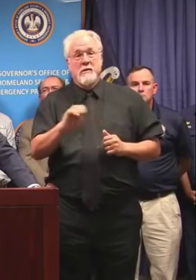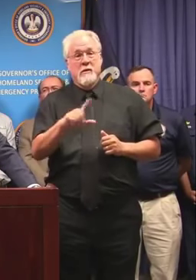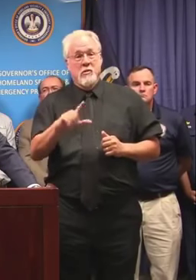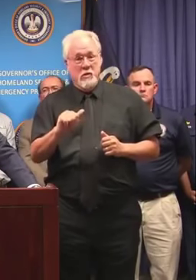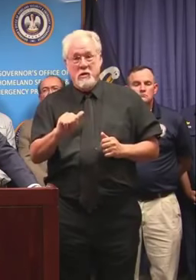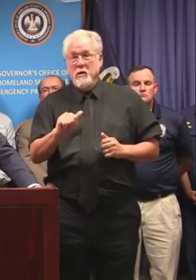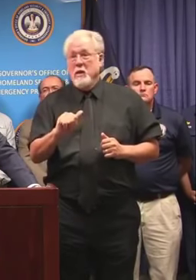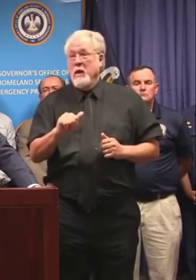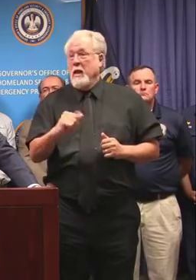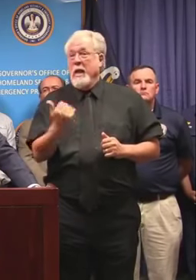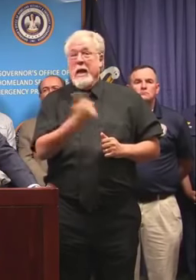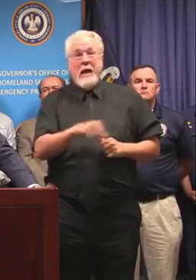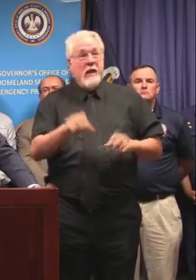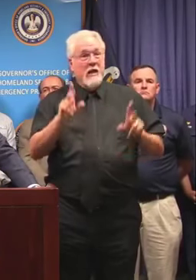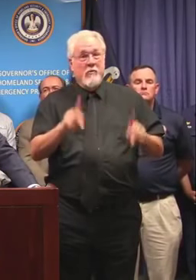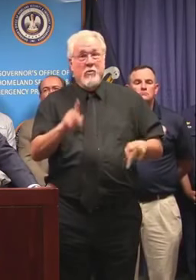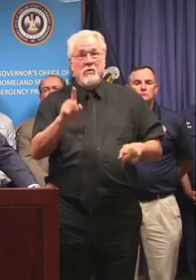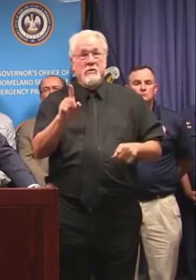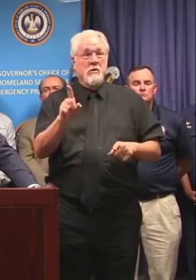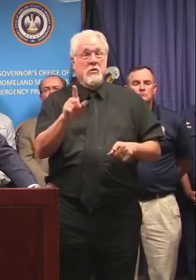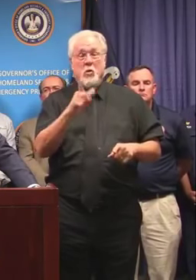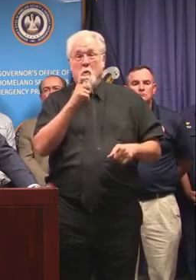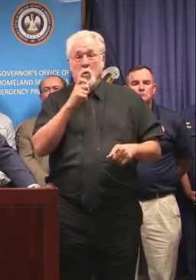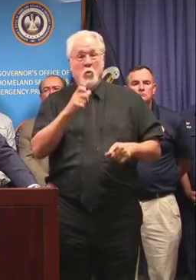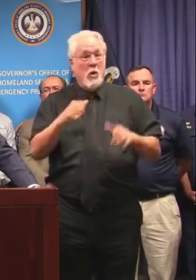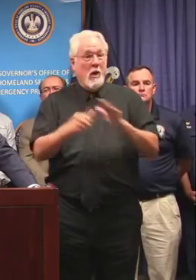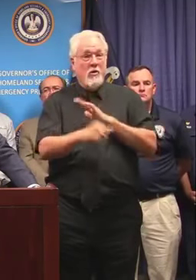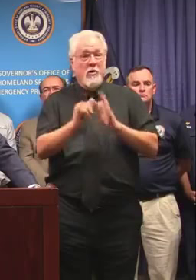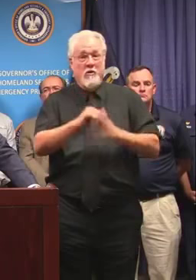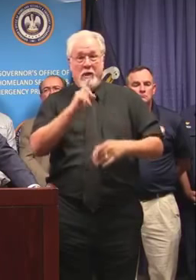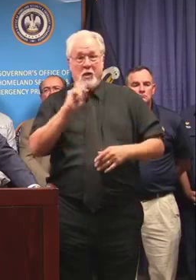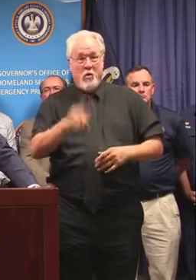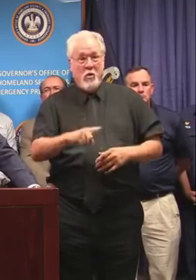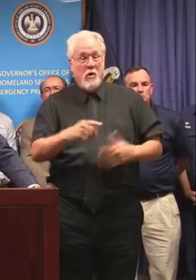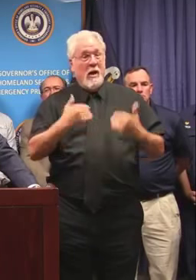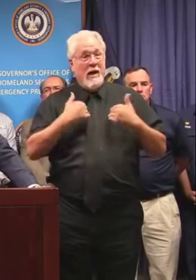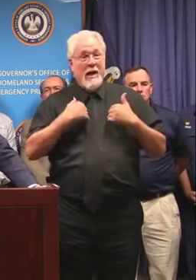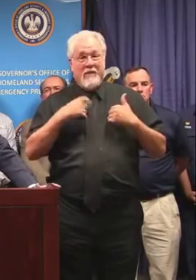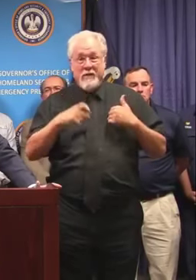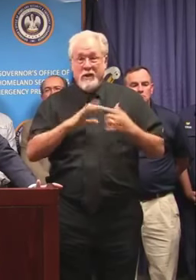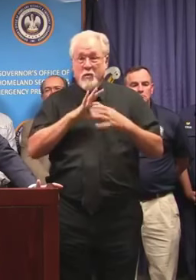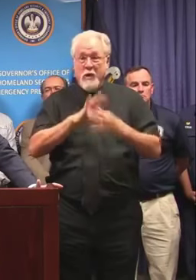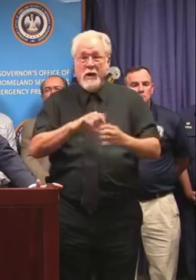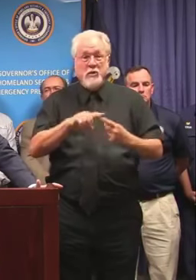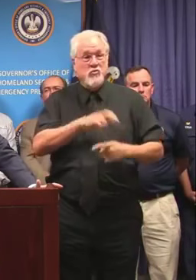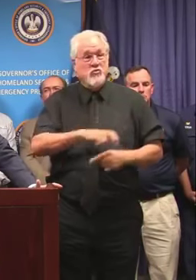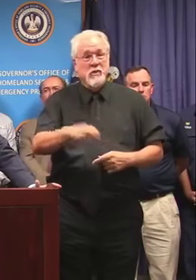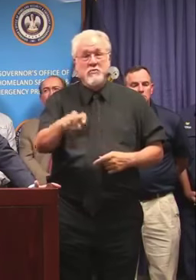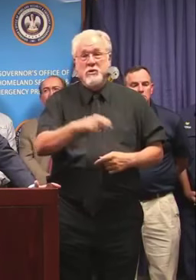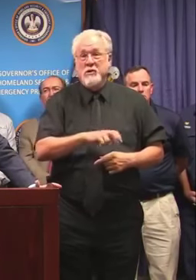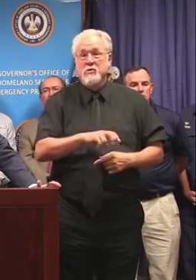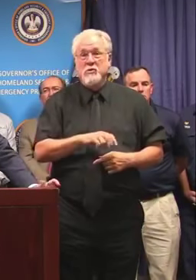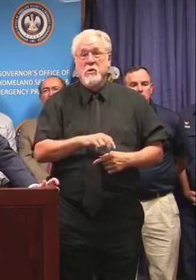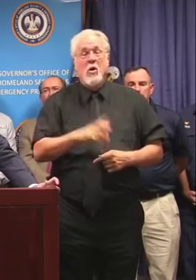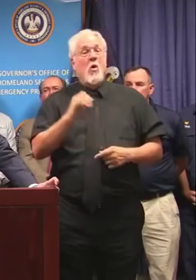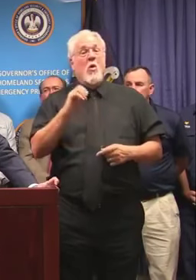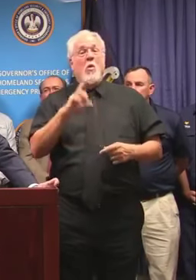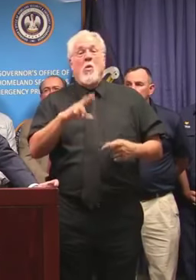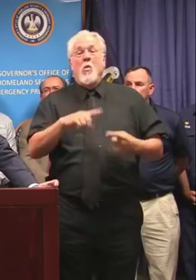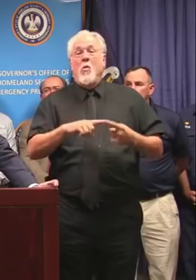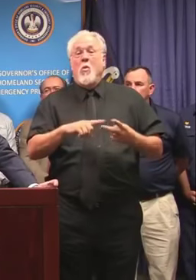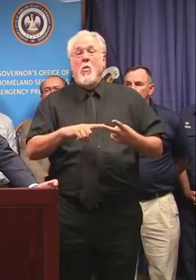If any individual out there subject to one of these orders has needs related to transportation or